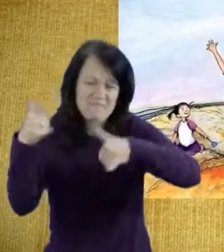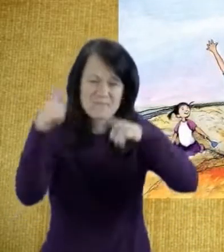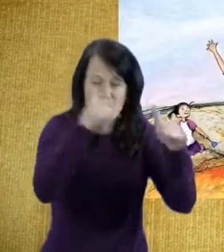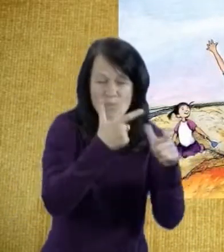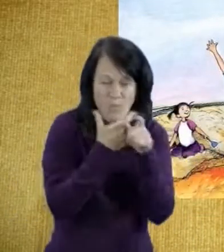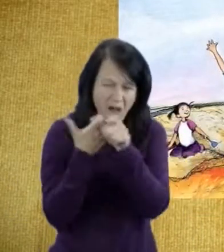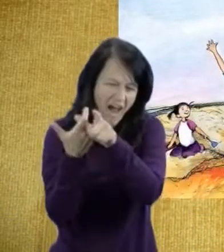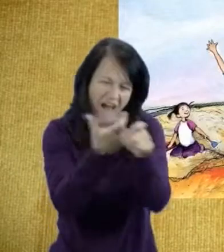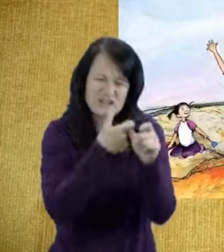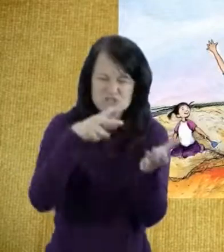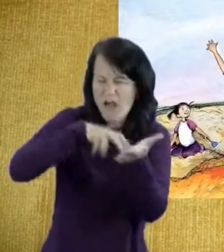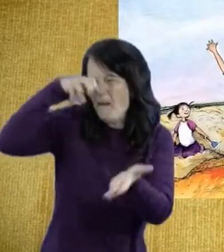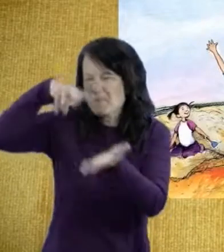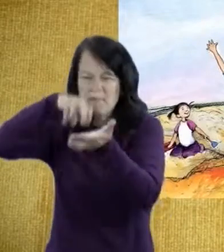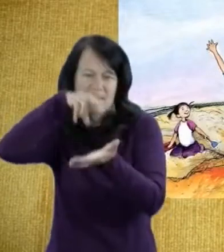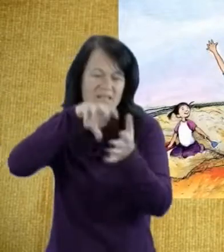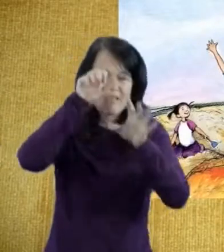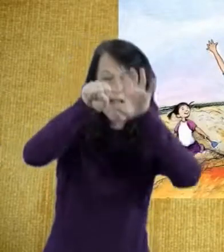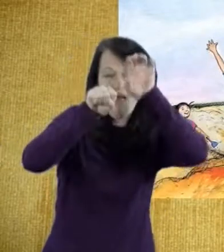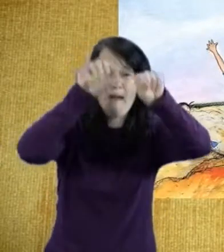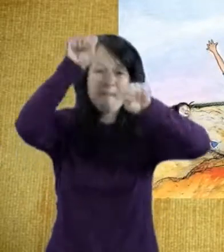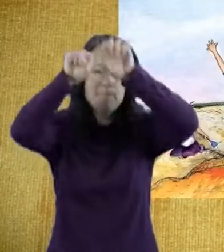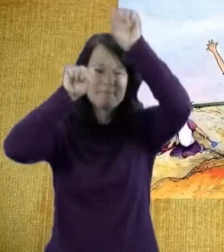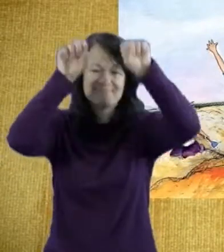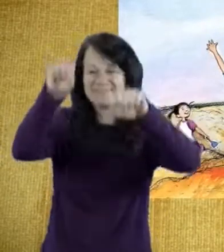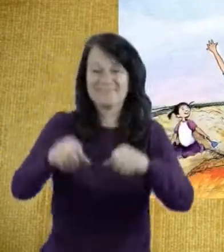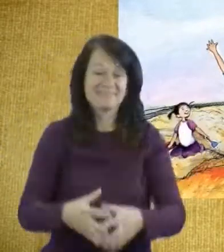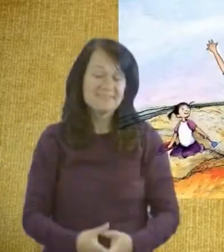You play with your friends, run, jump, and climb